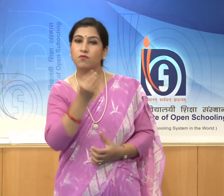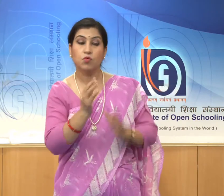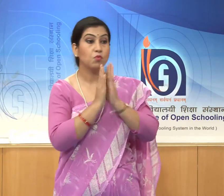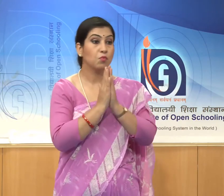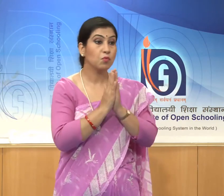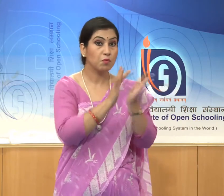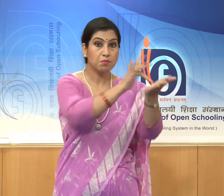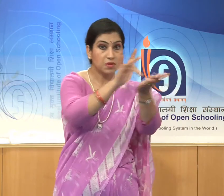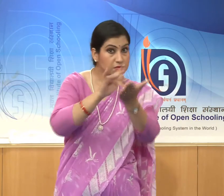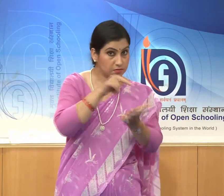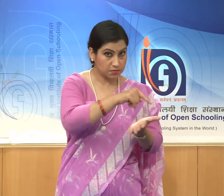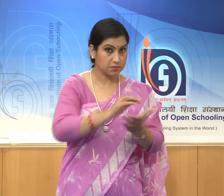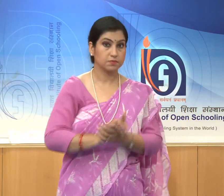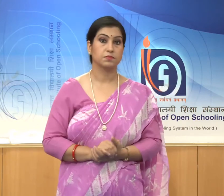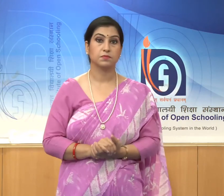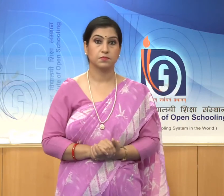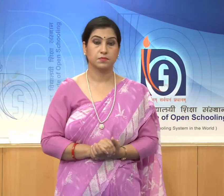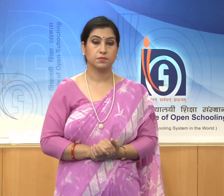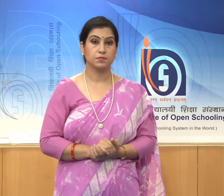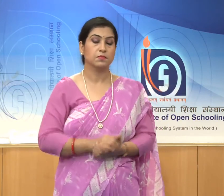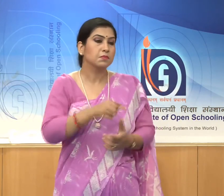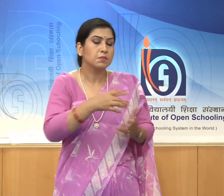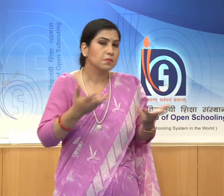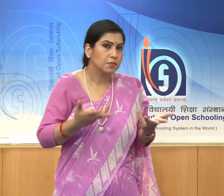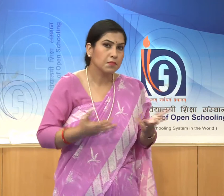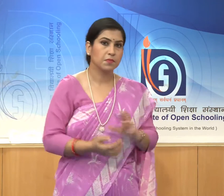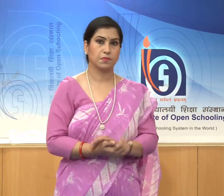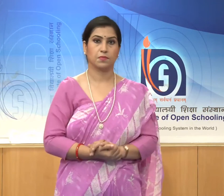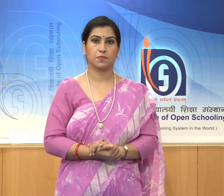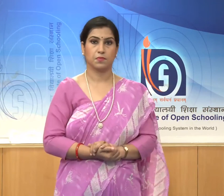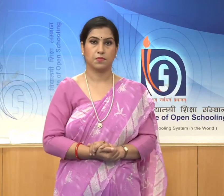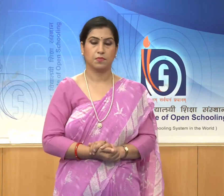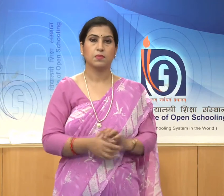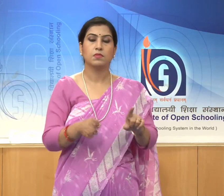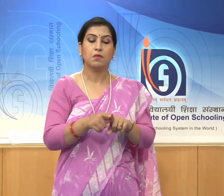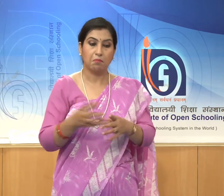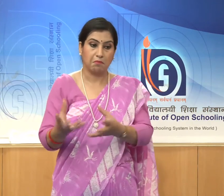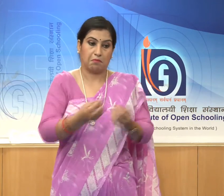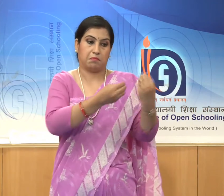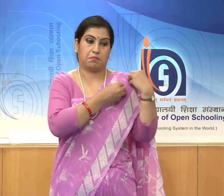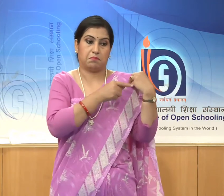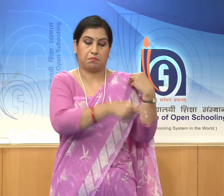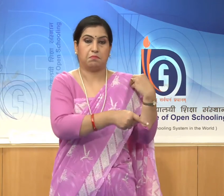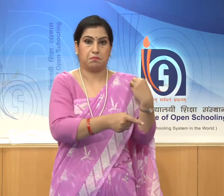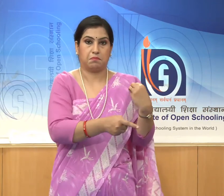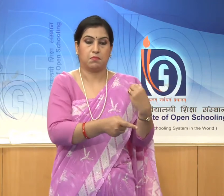projects were taken up by the Ganga